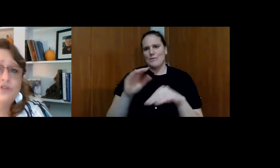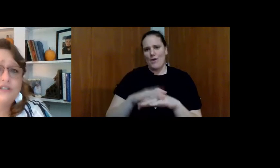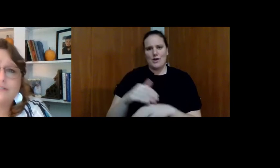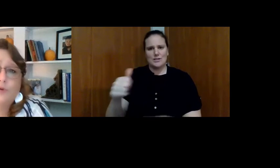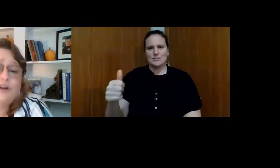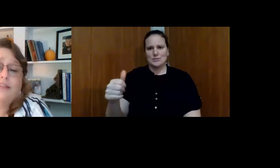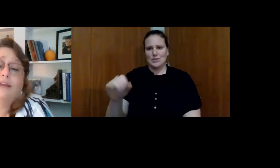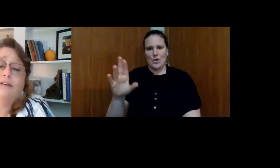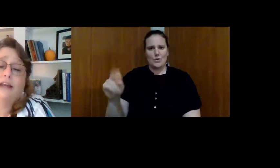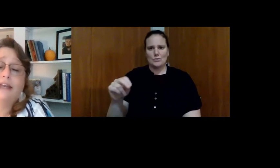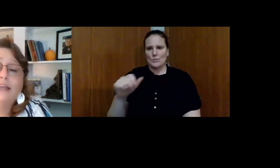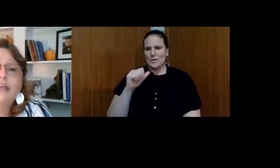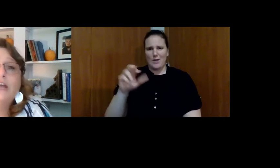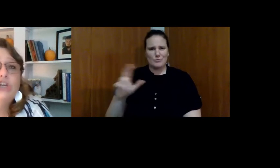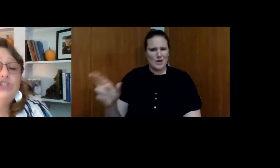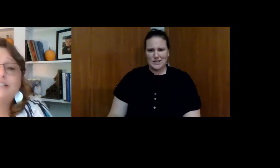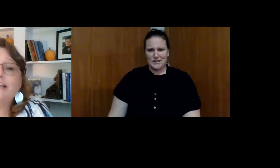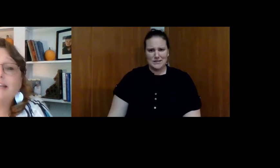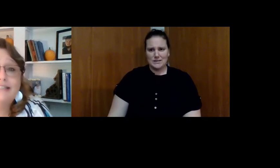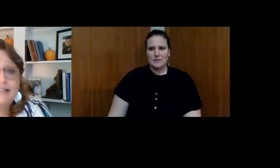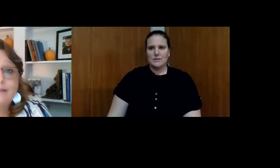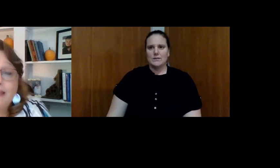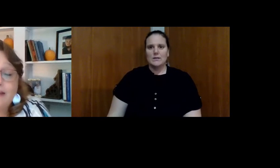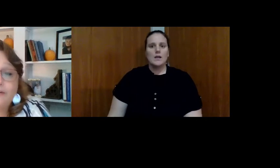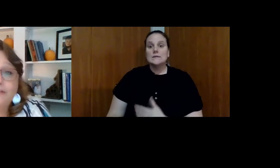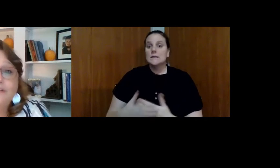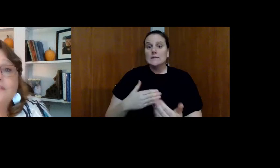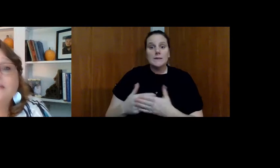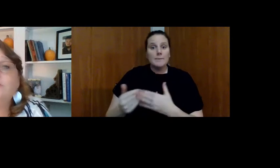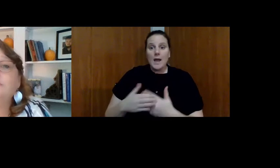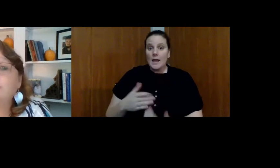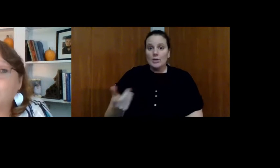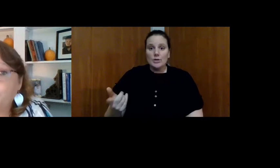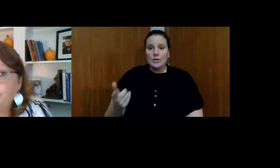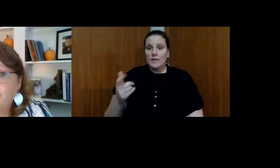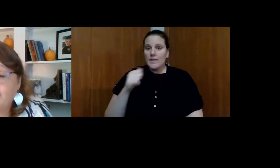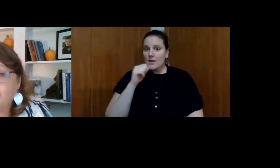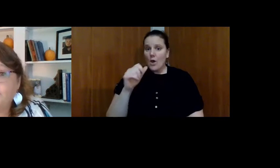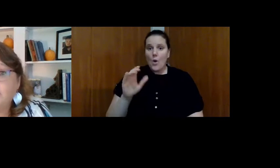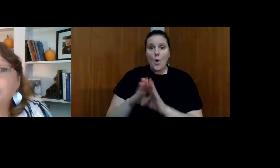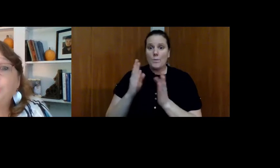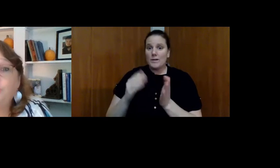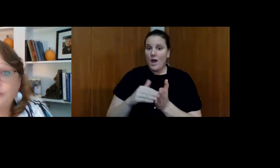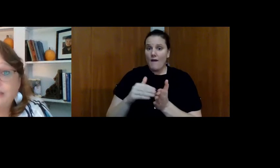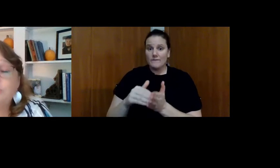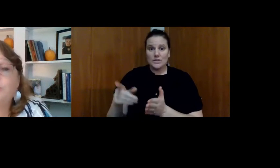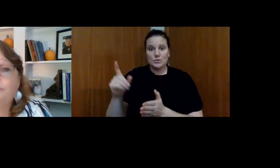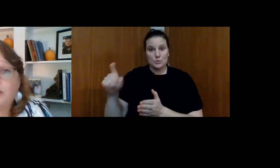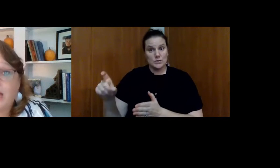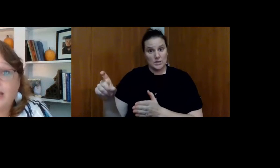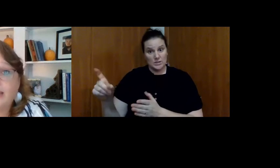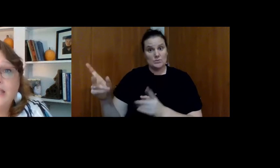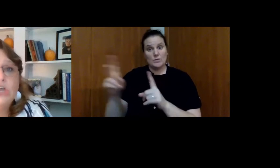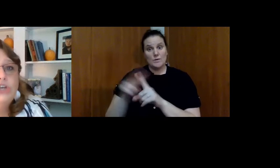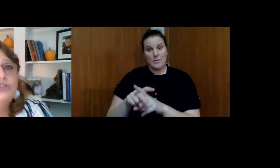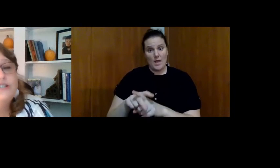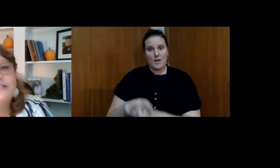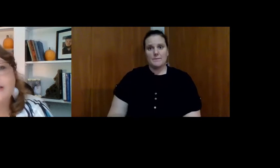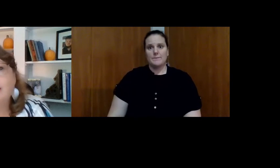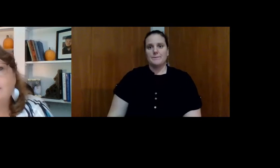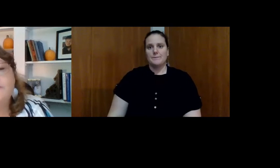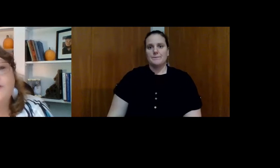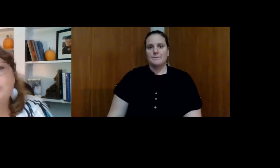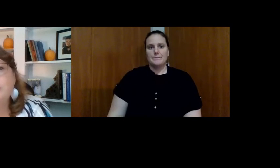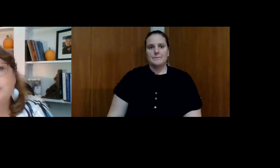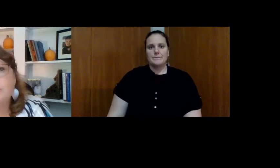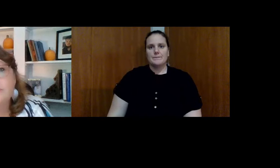his own. We're just, we're not there yet. And she's like, it doesn't matter. They don't come open that often. You need to apply. She